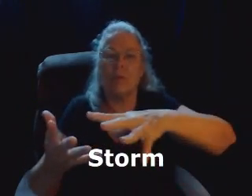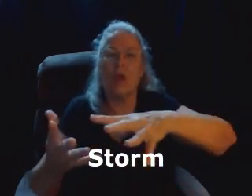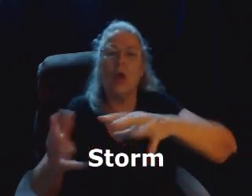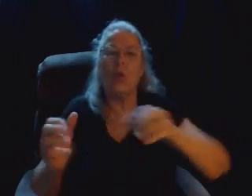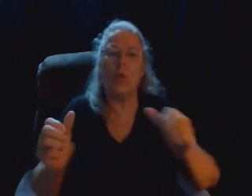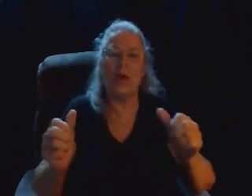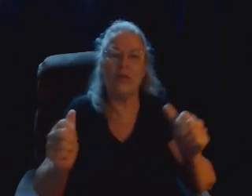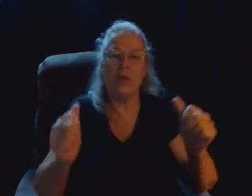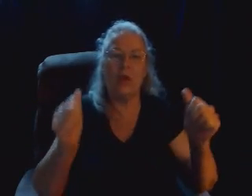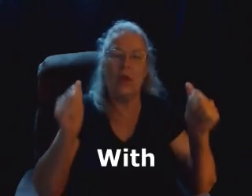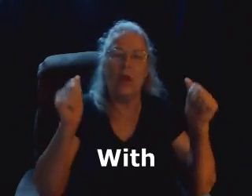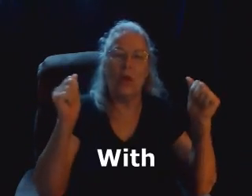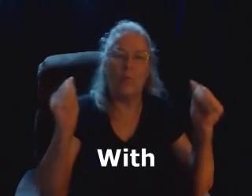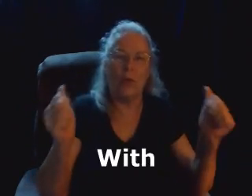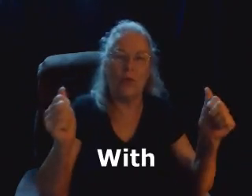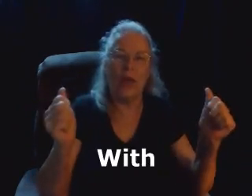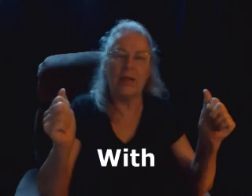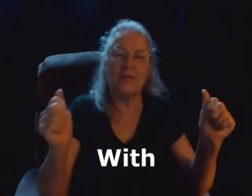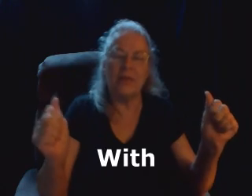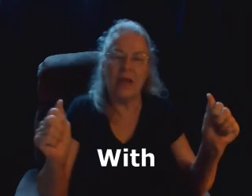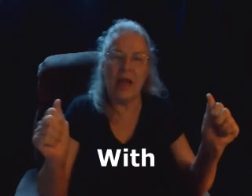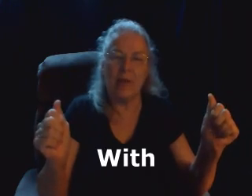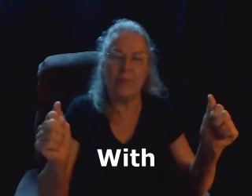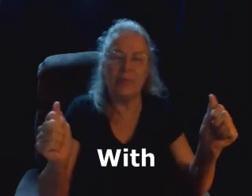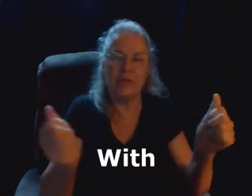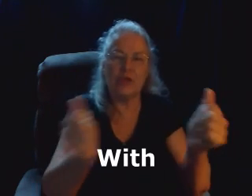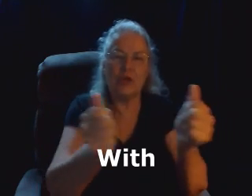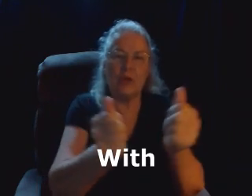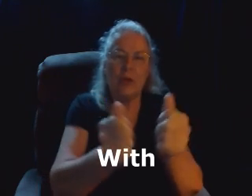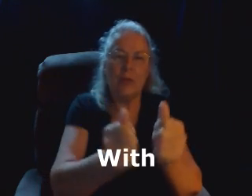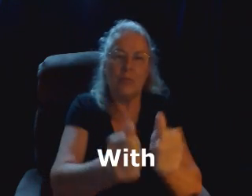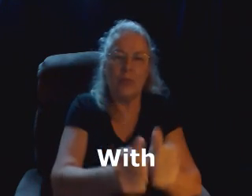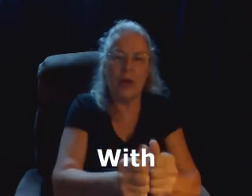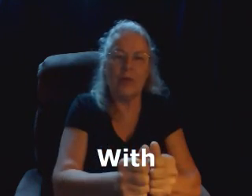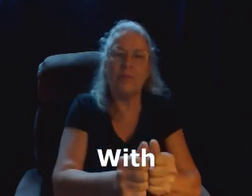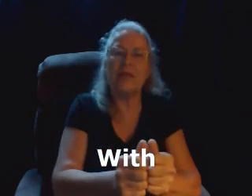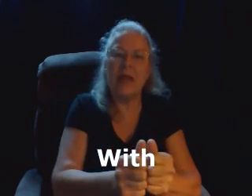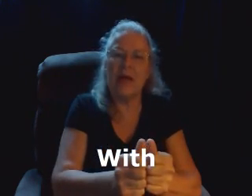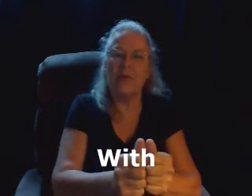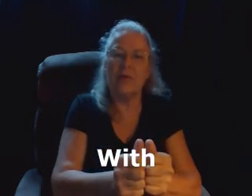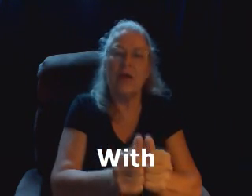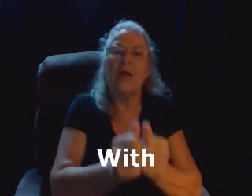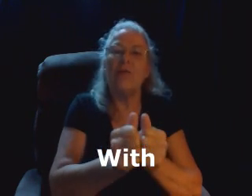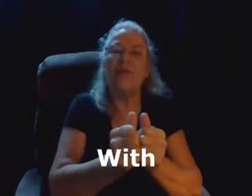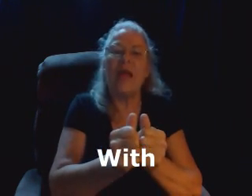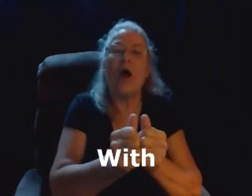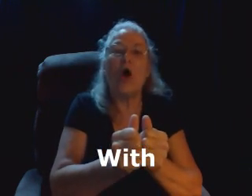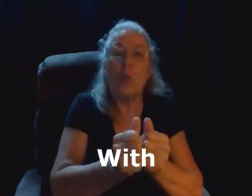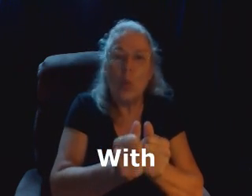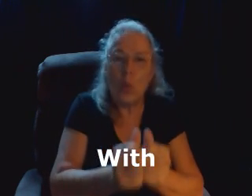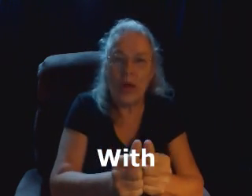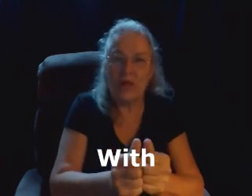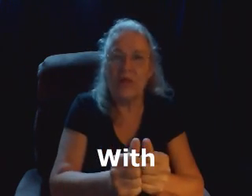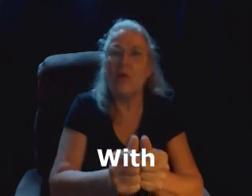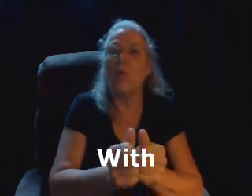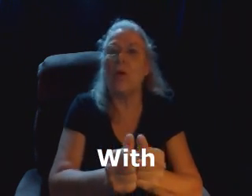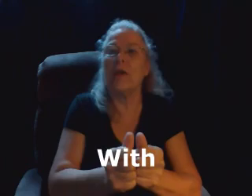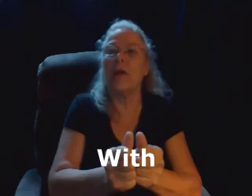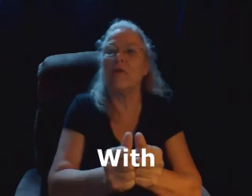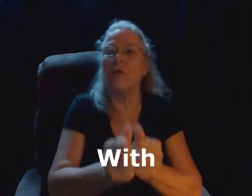With. Both hands in the A position, bring them together. They are with one another.